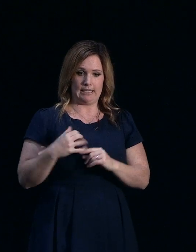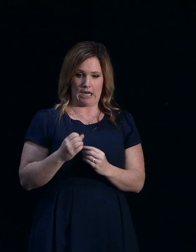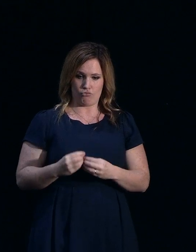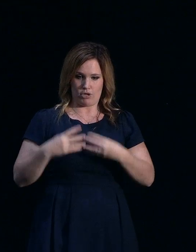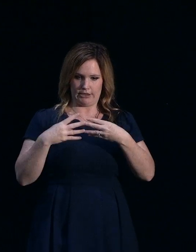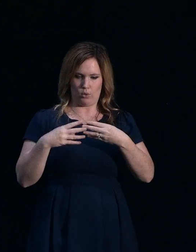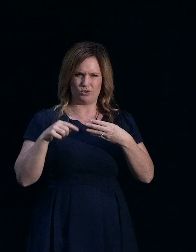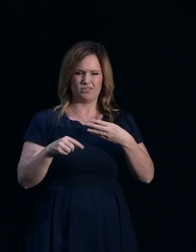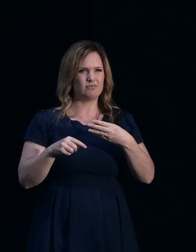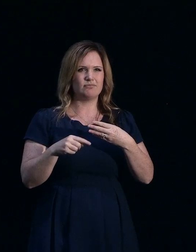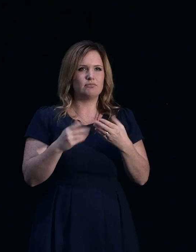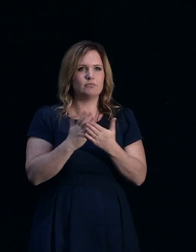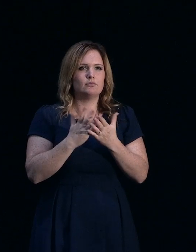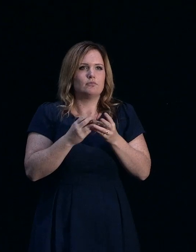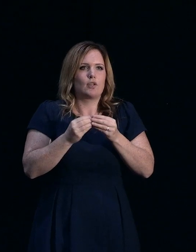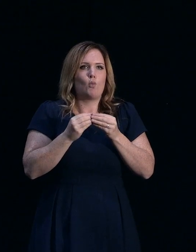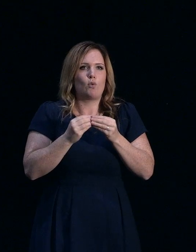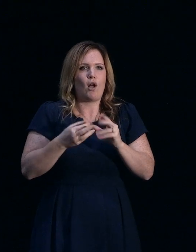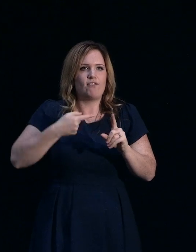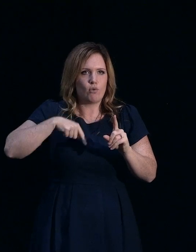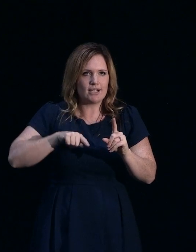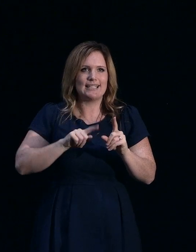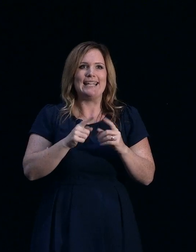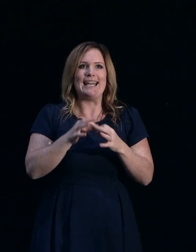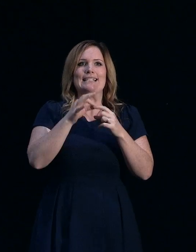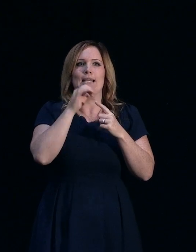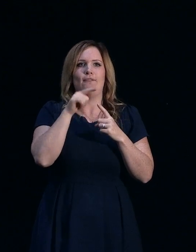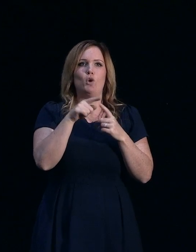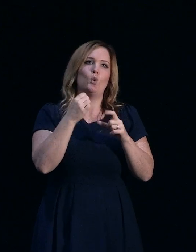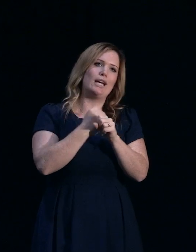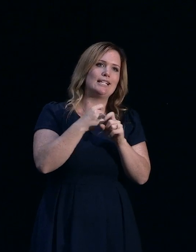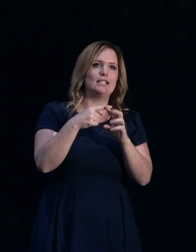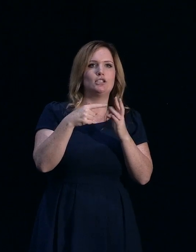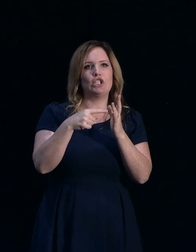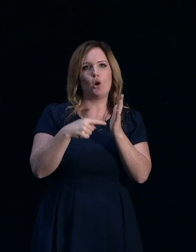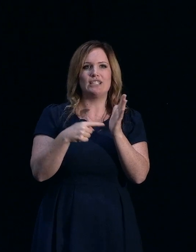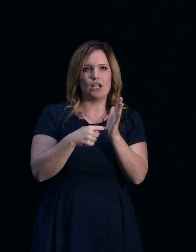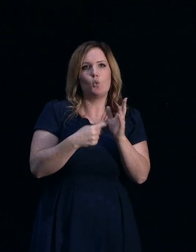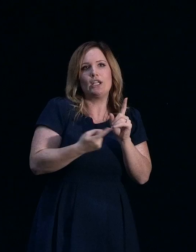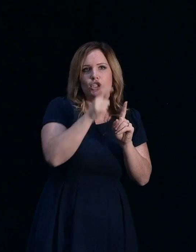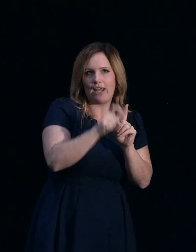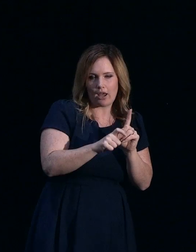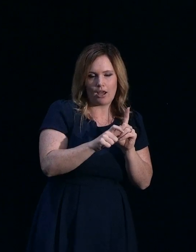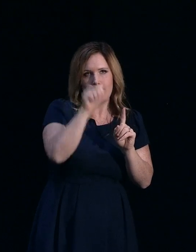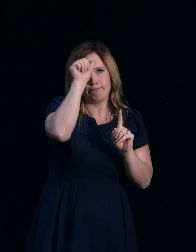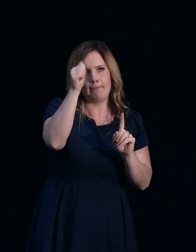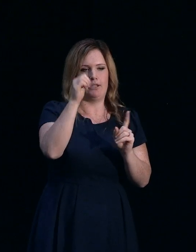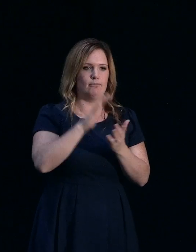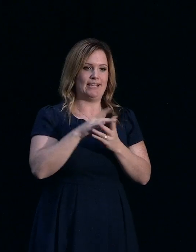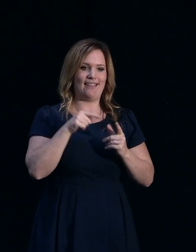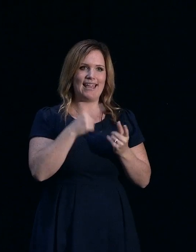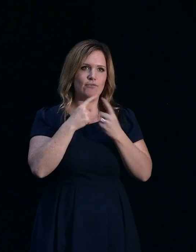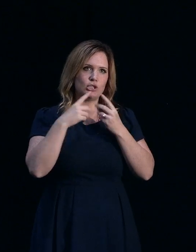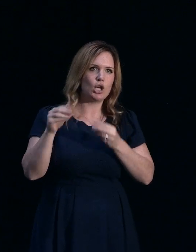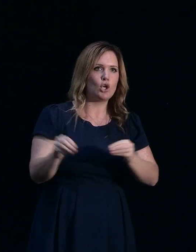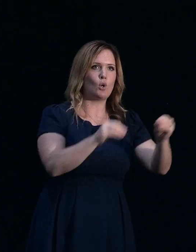mean very little to us unless you're a geotechnical engineer. So they then interpret it and it goes to the structural engineer to design